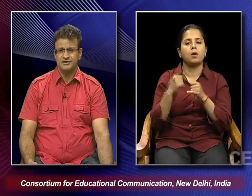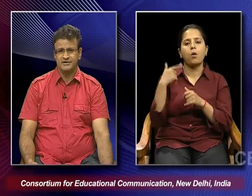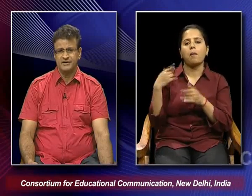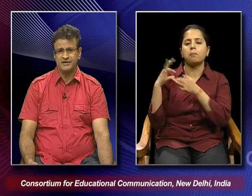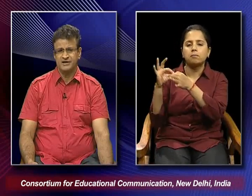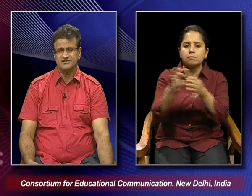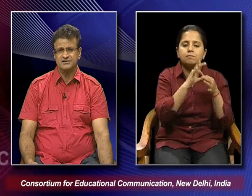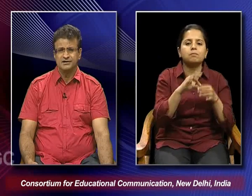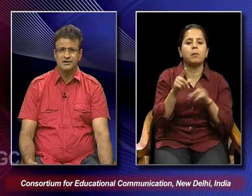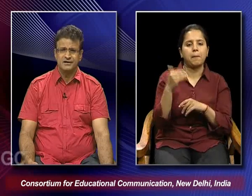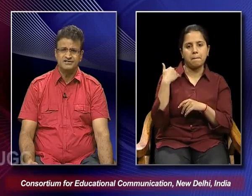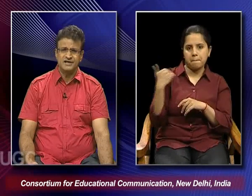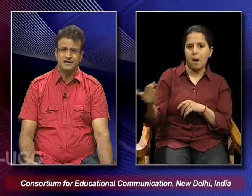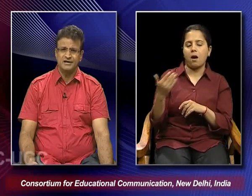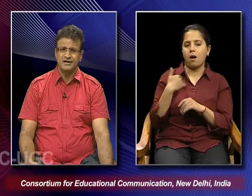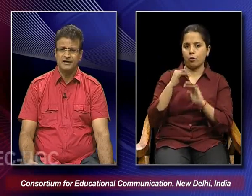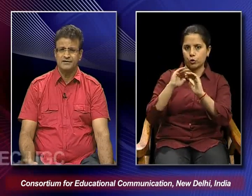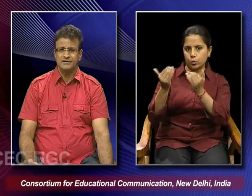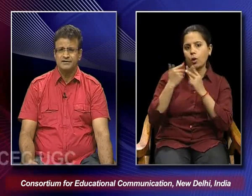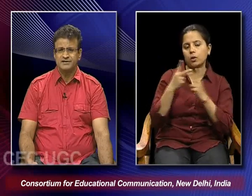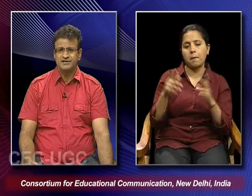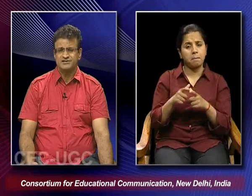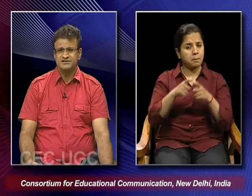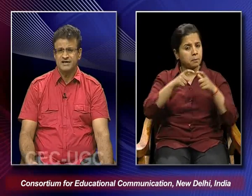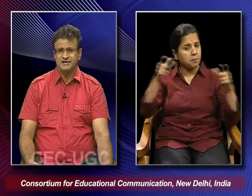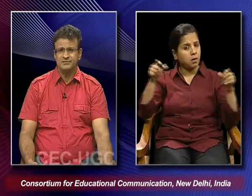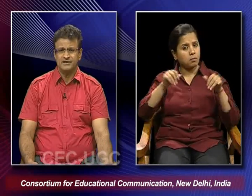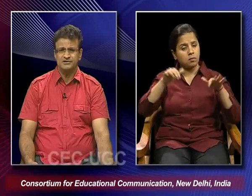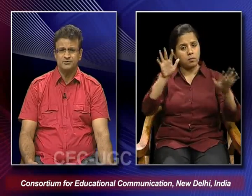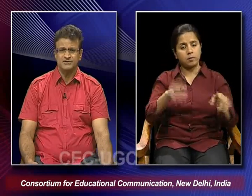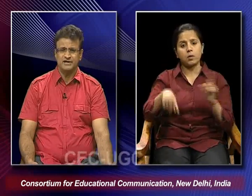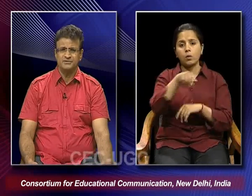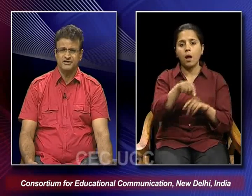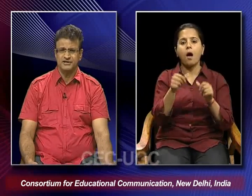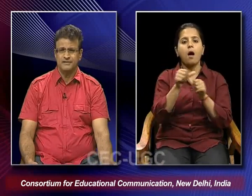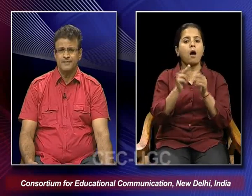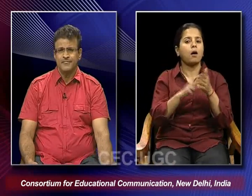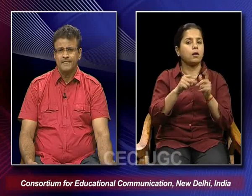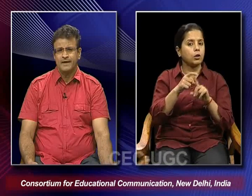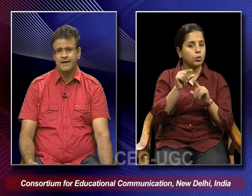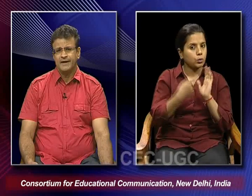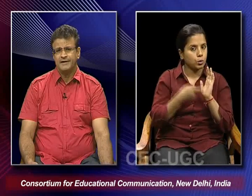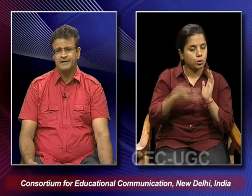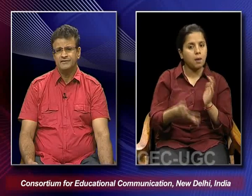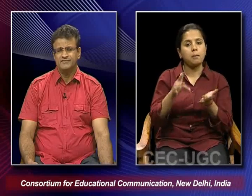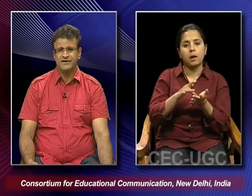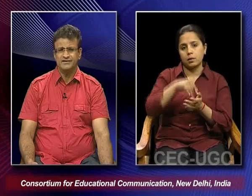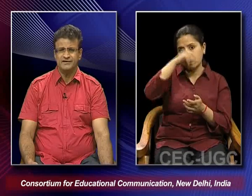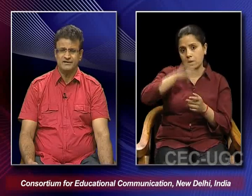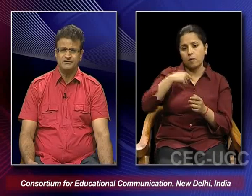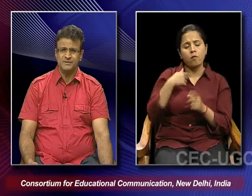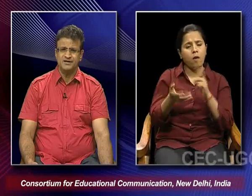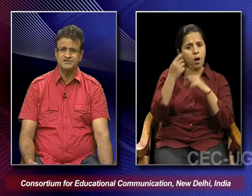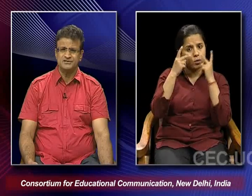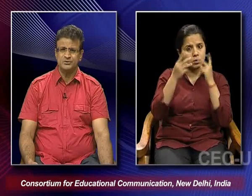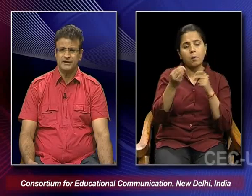celebrated at a large scale at Keshghar Sahib, Anandpur Sahib in India. And we find that